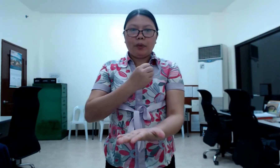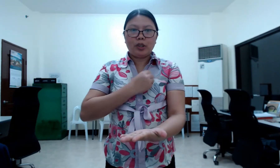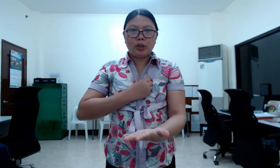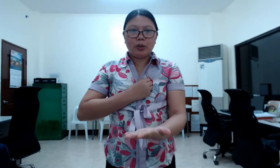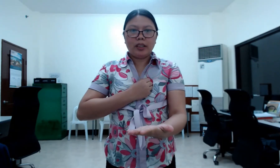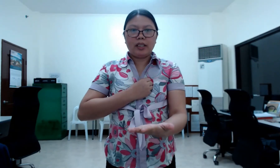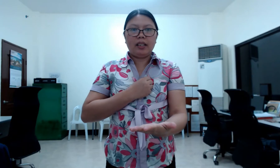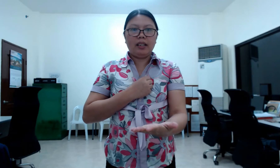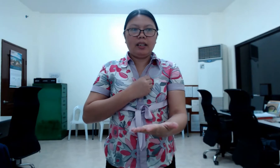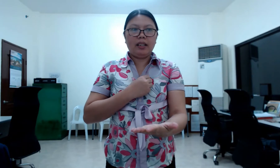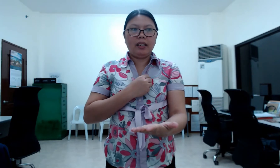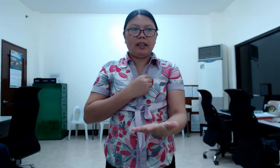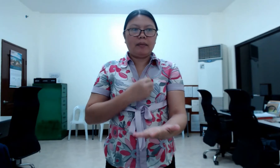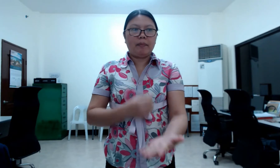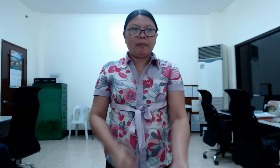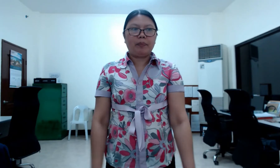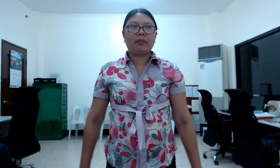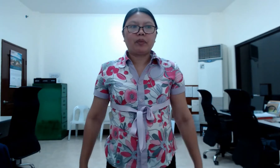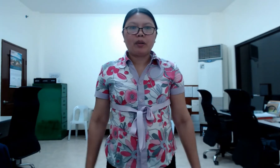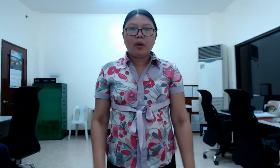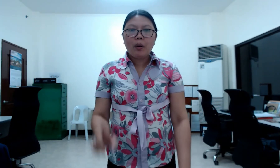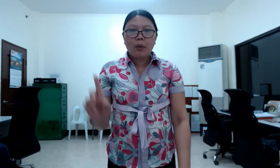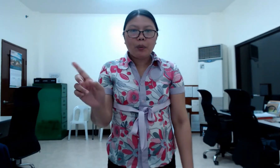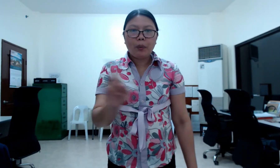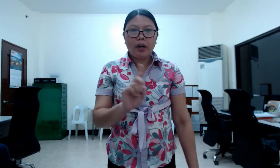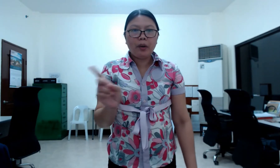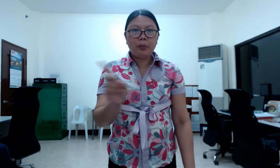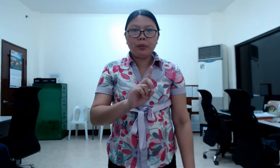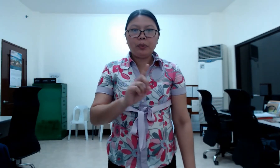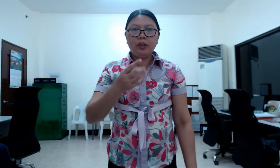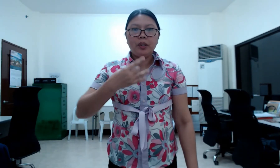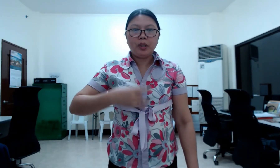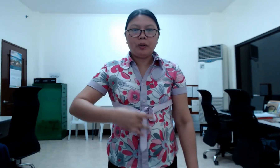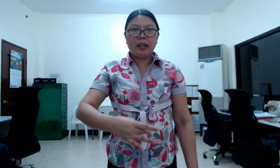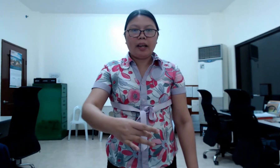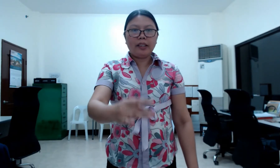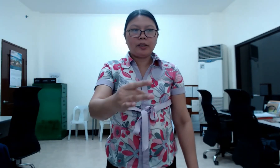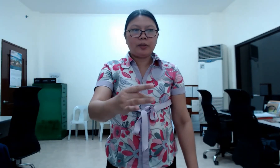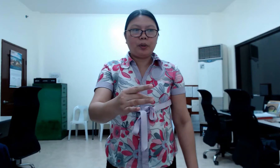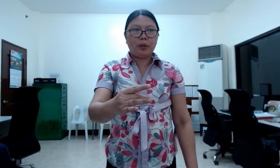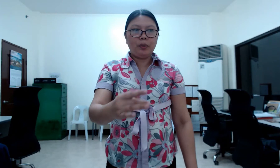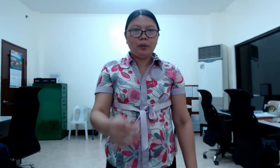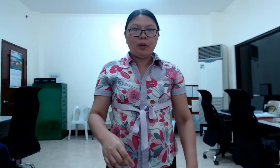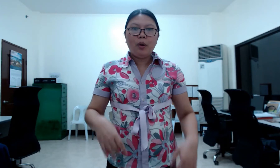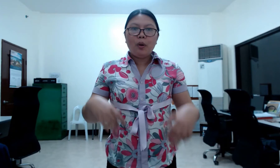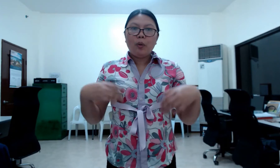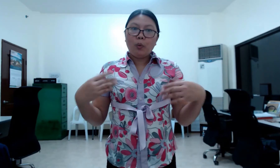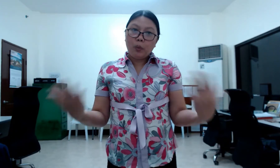Opportunity. Where would you like to go? What